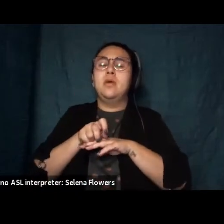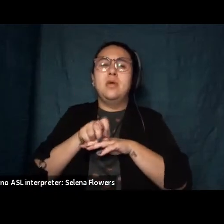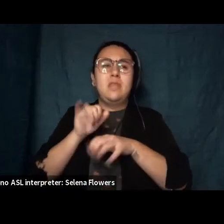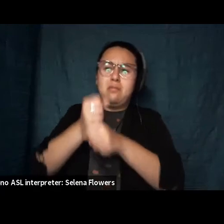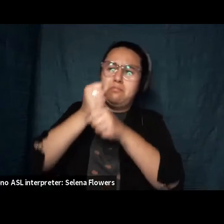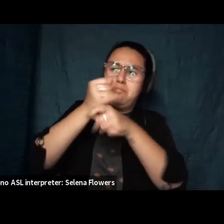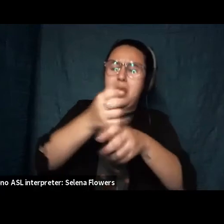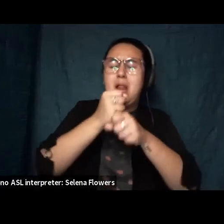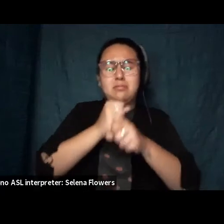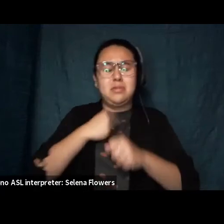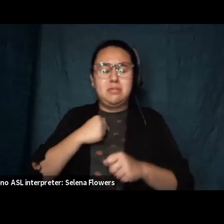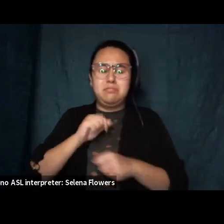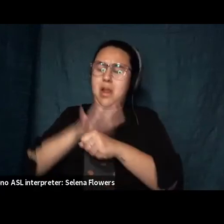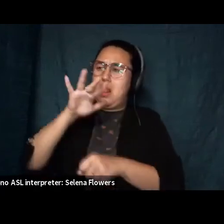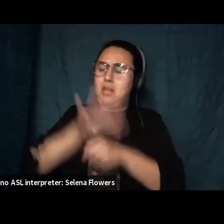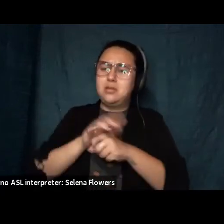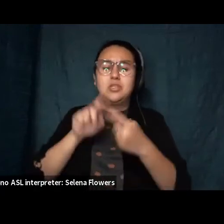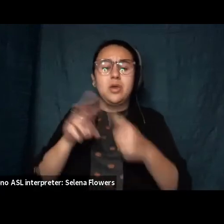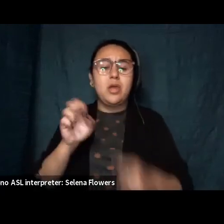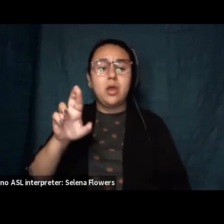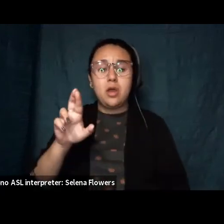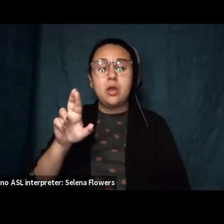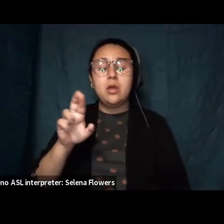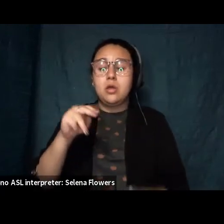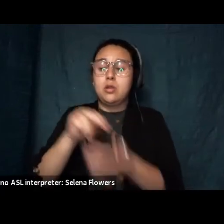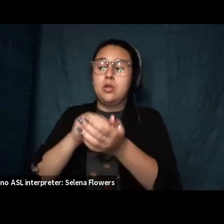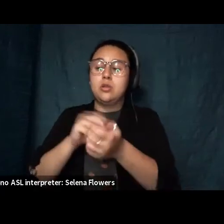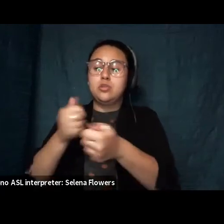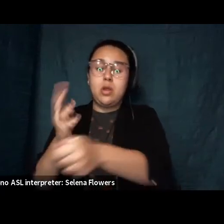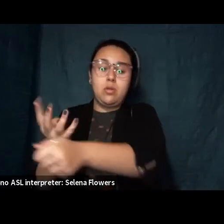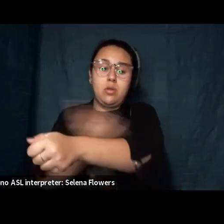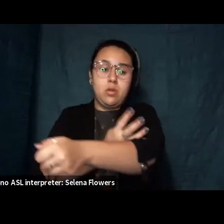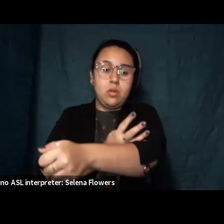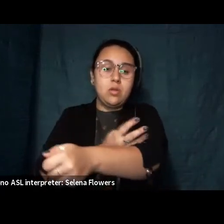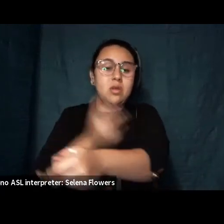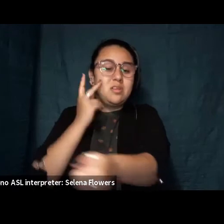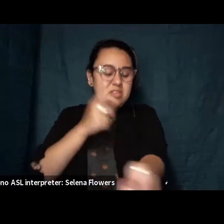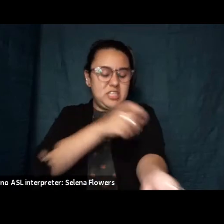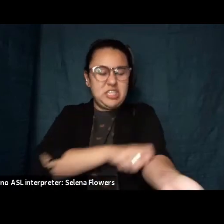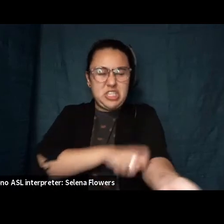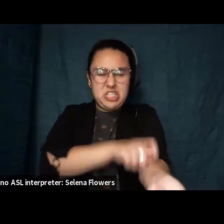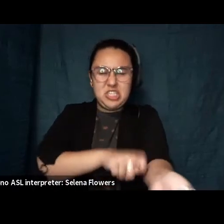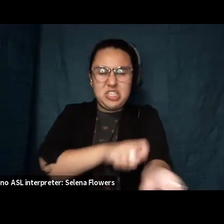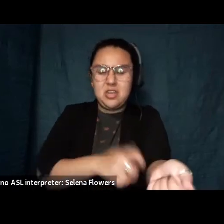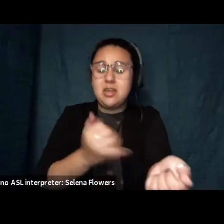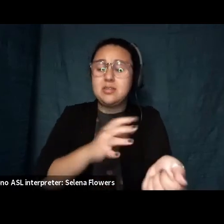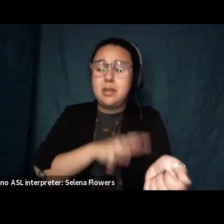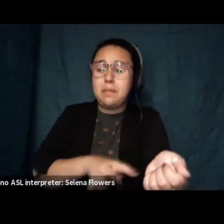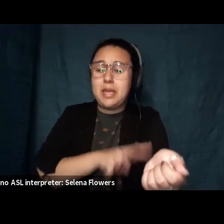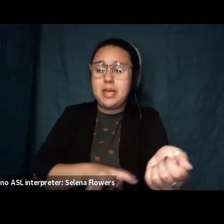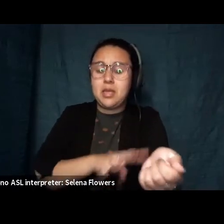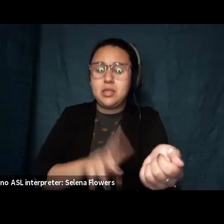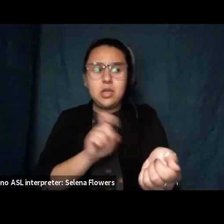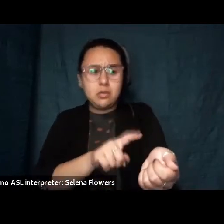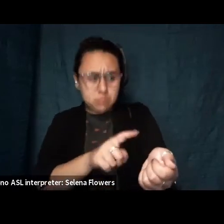room a nurse trying to slip in an iv discovered a forearm full of scars and still open wounds she asked if i wanted